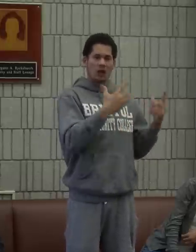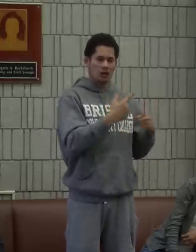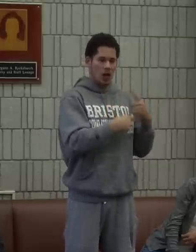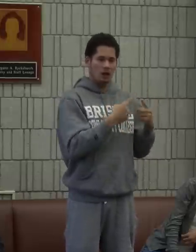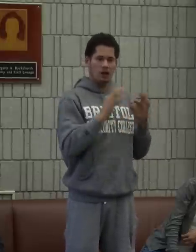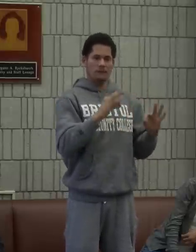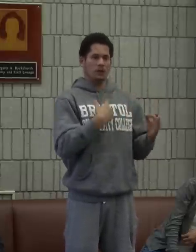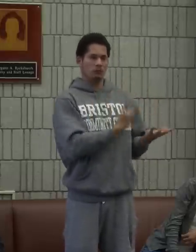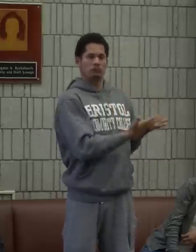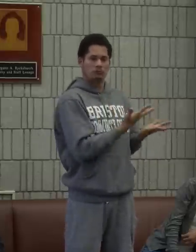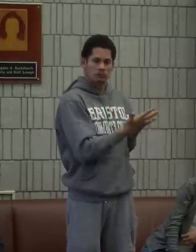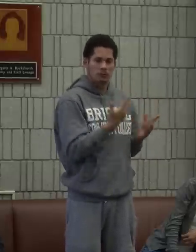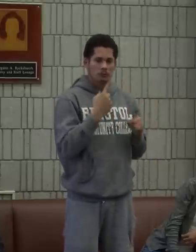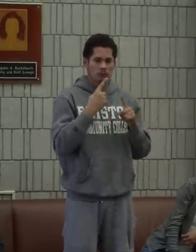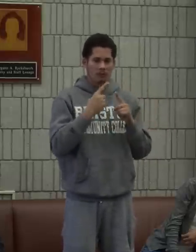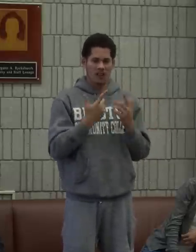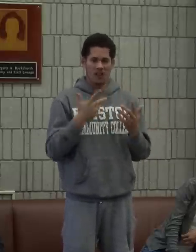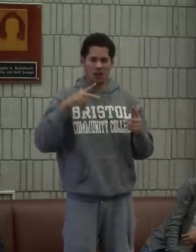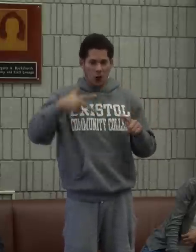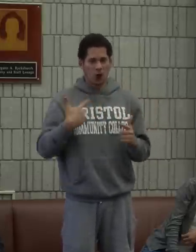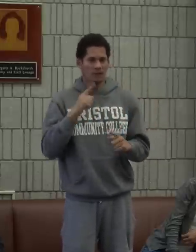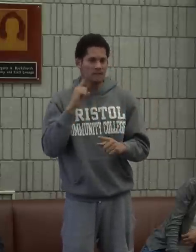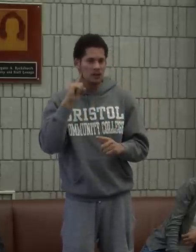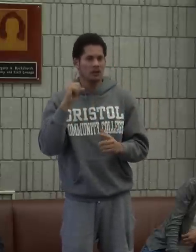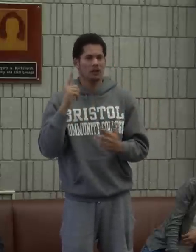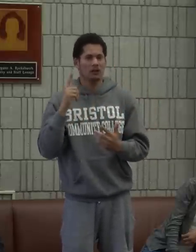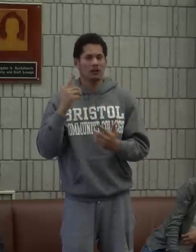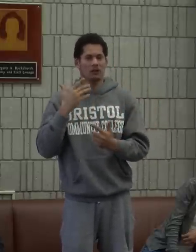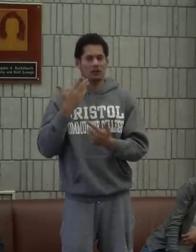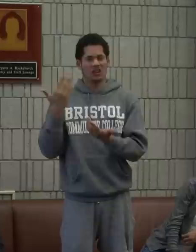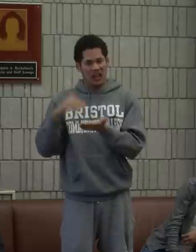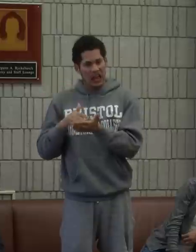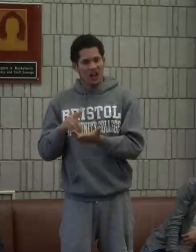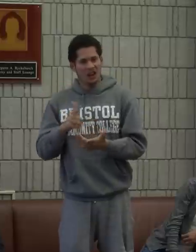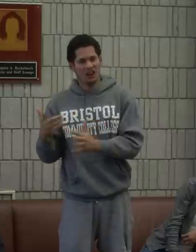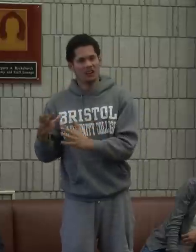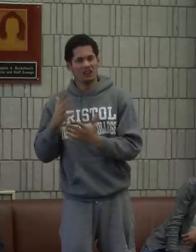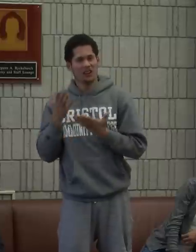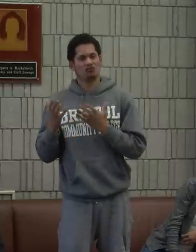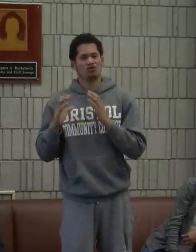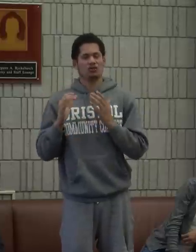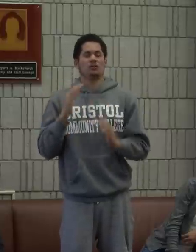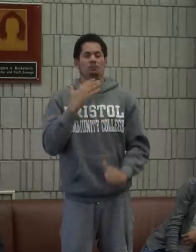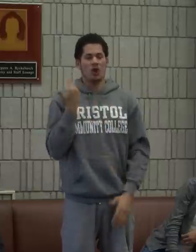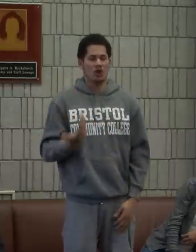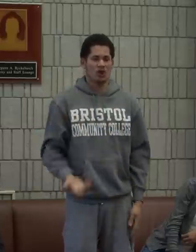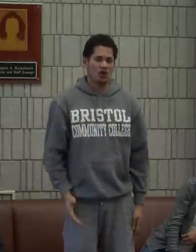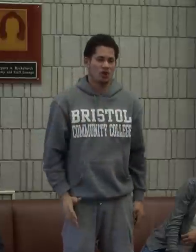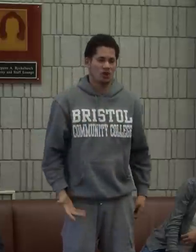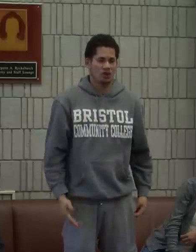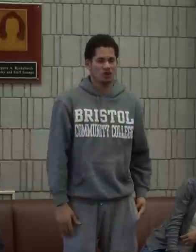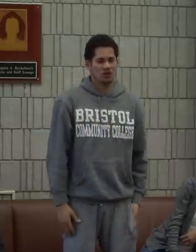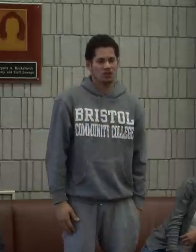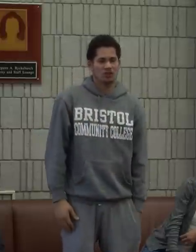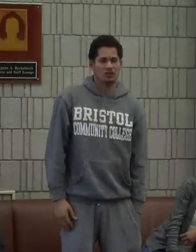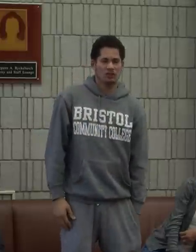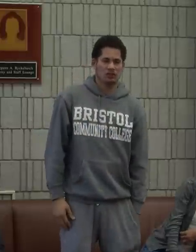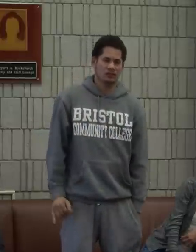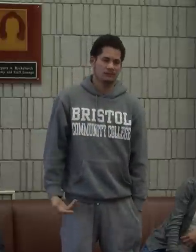And she learned a lot of sign and I was able to learn from her. And then I learned from her and then our